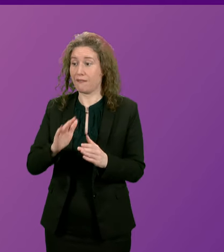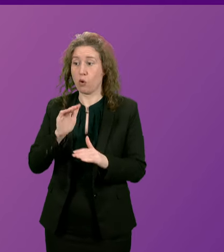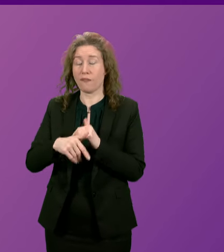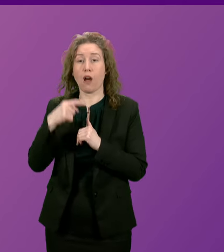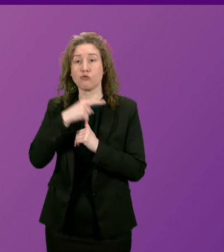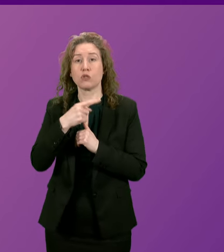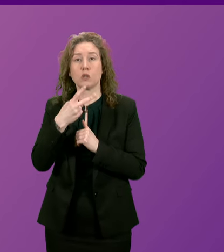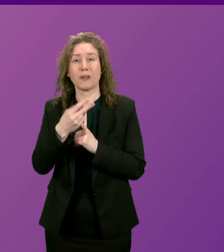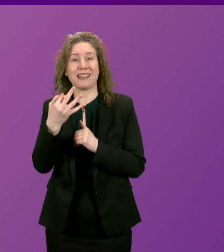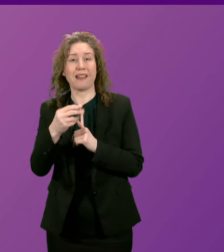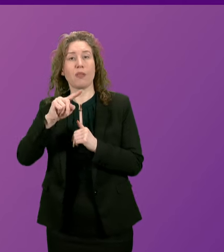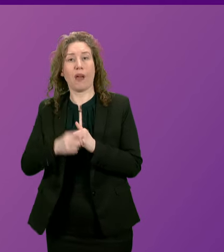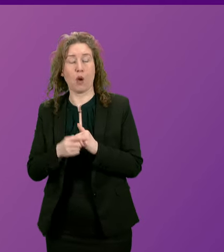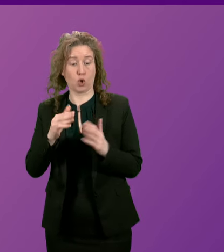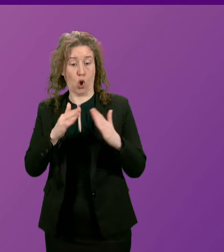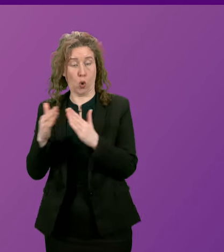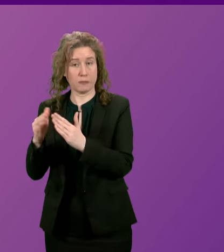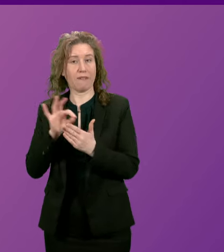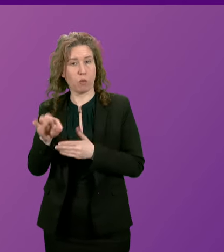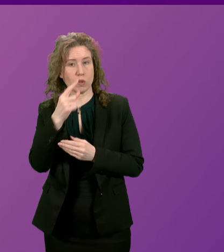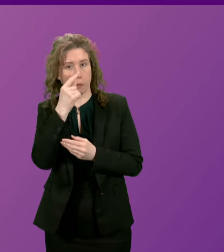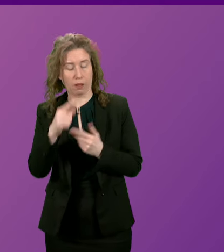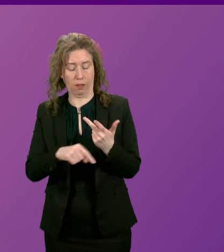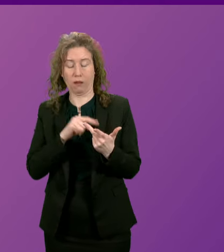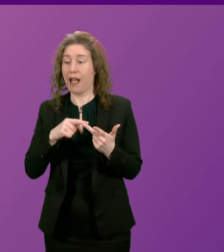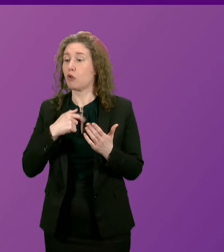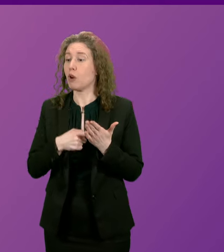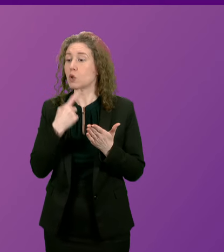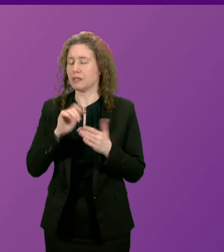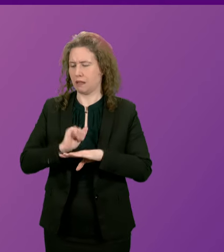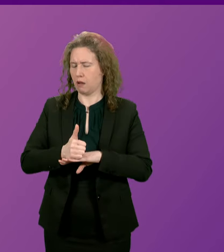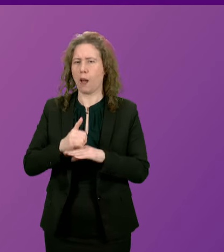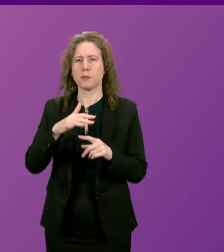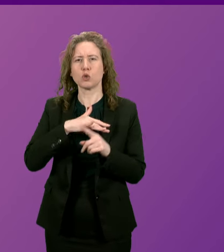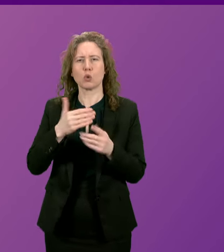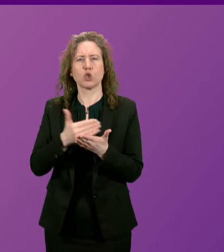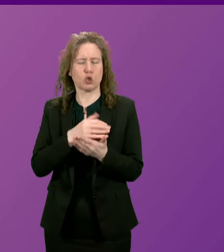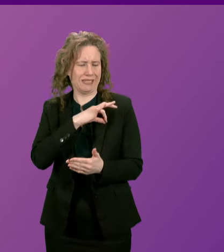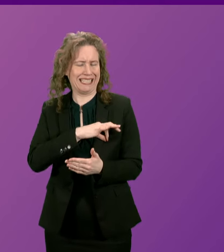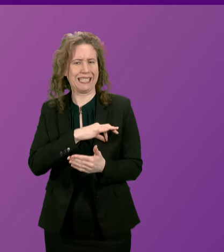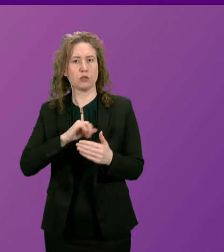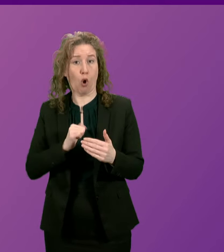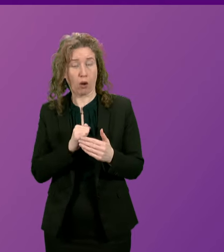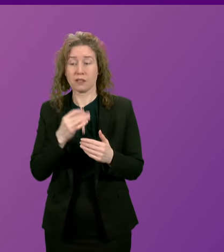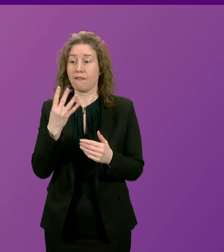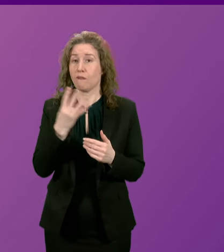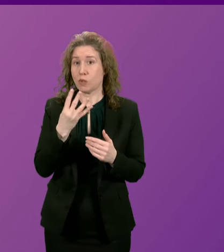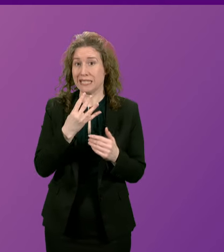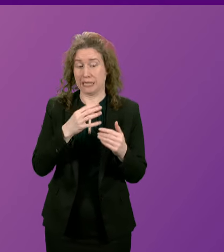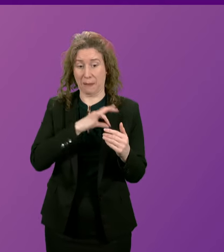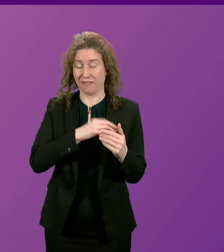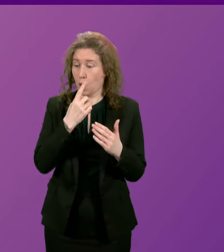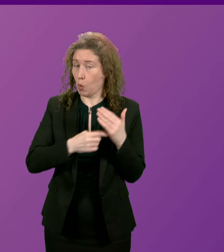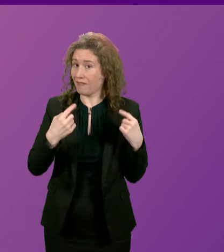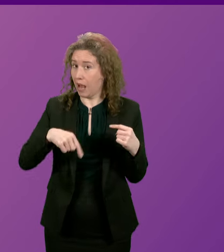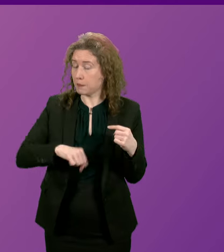,000 affordable homes. Our record has established Social Security in Scotland, 14 benefits, seven of which are only available in